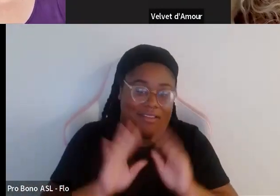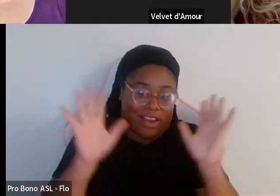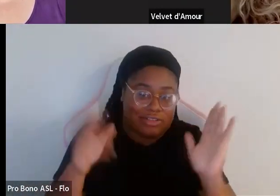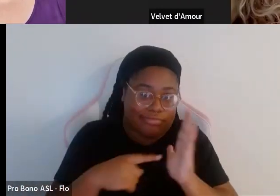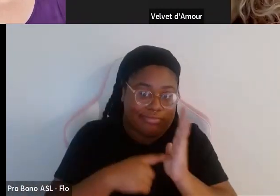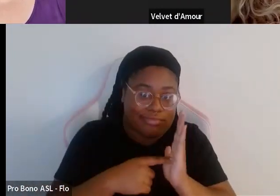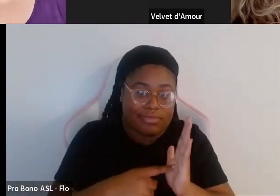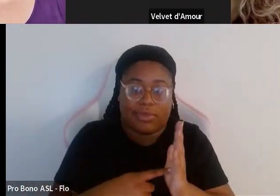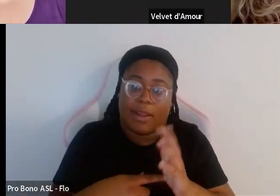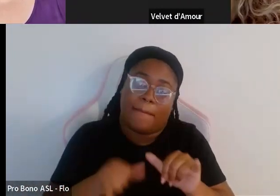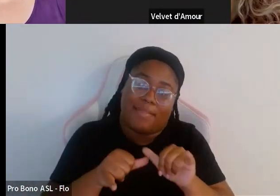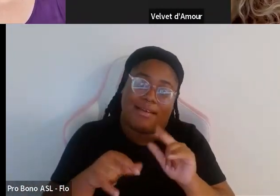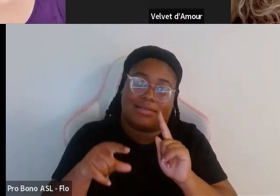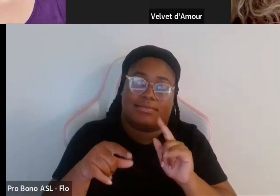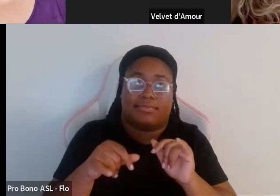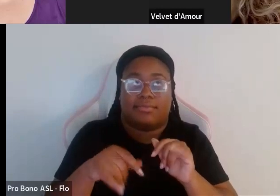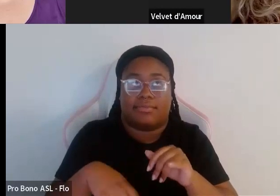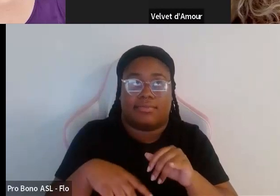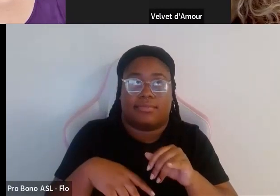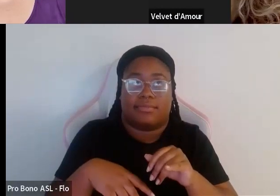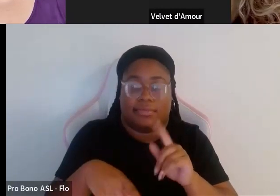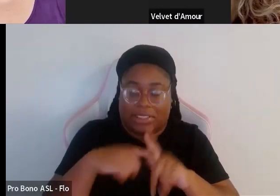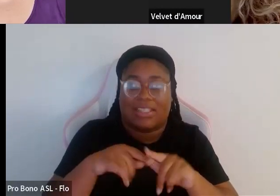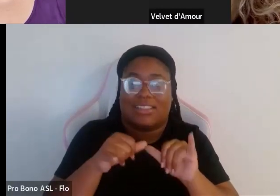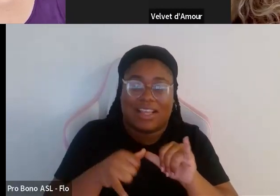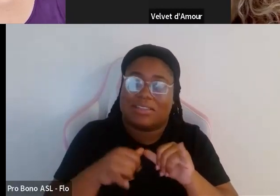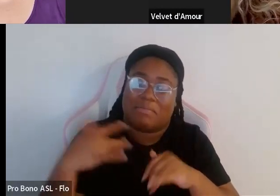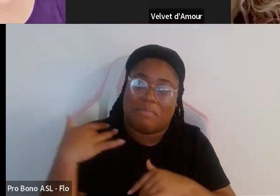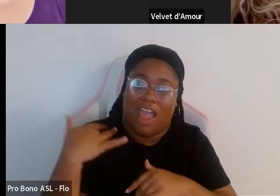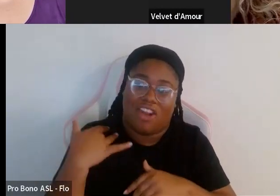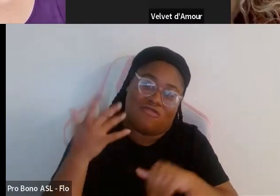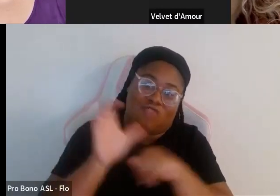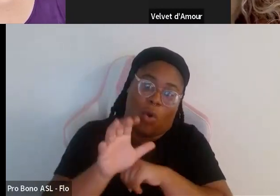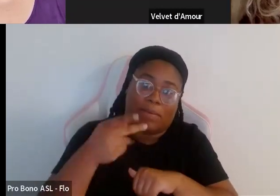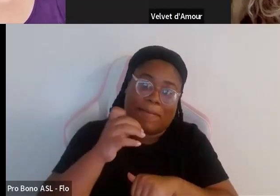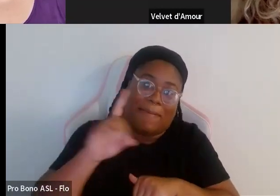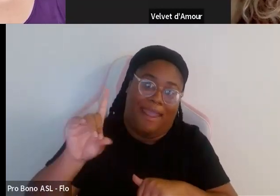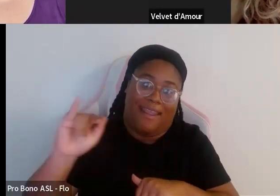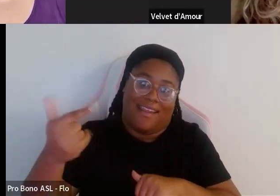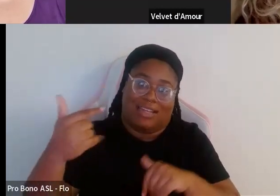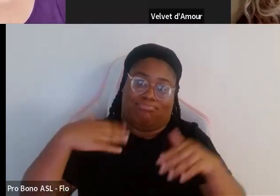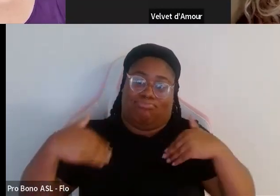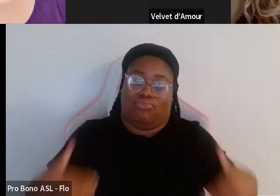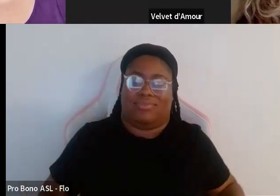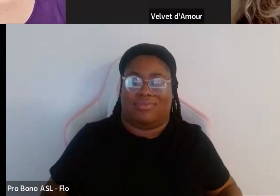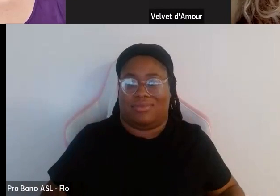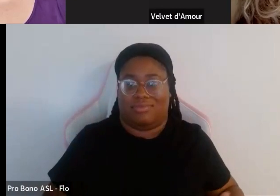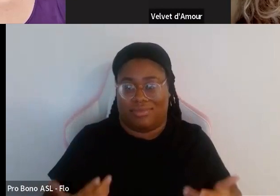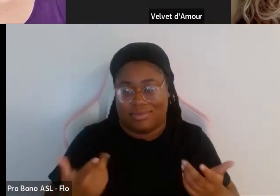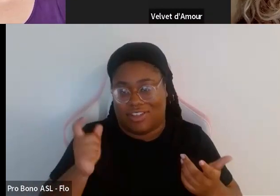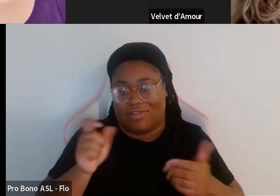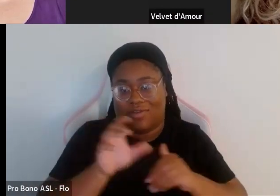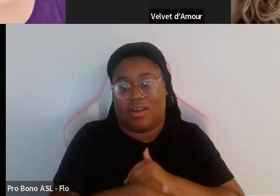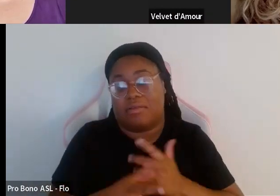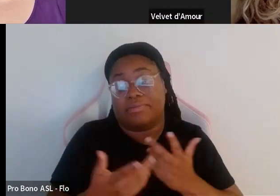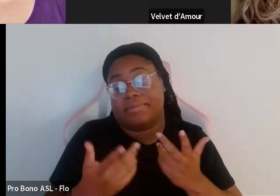or the plus size models who they're forcing to put padding on wouldn't be putting padding on would they right so it exists